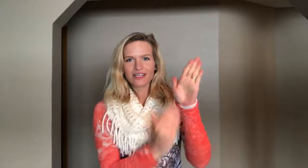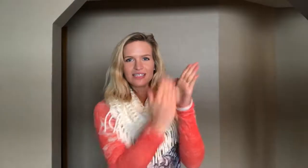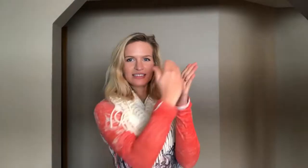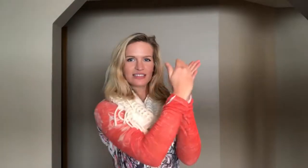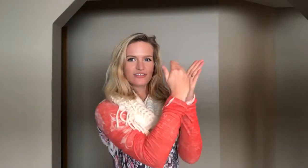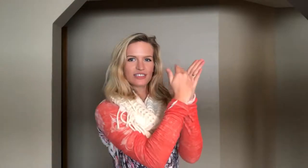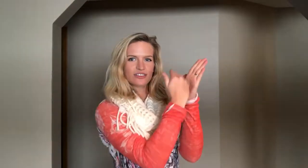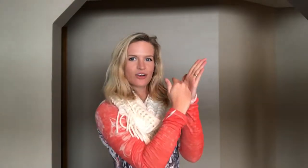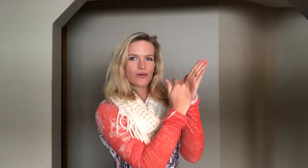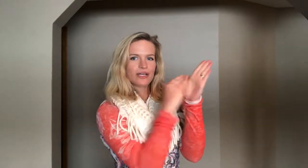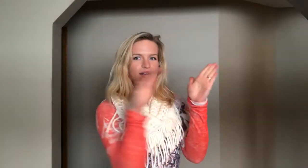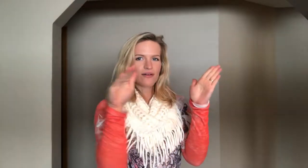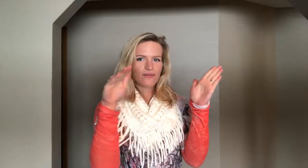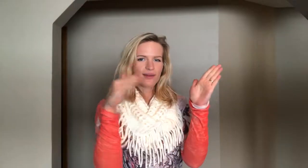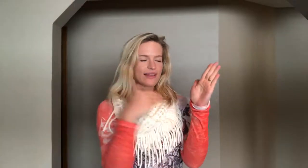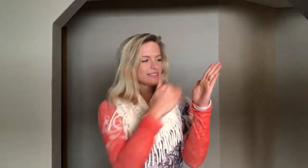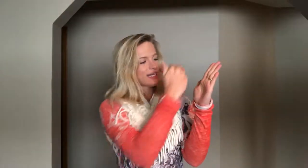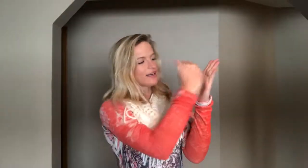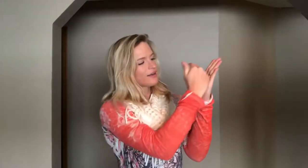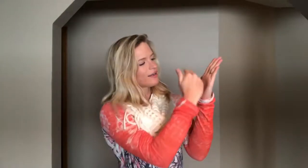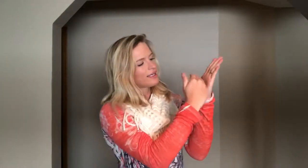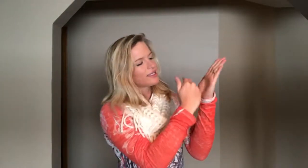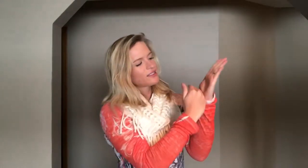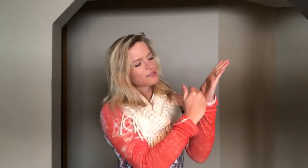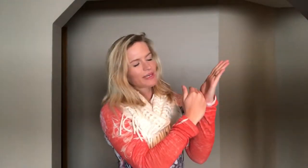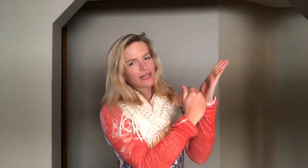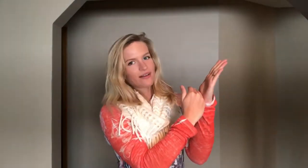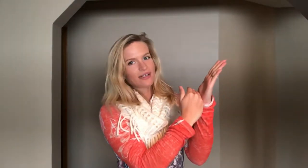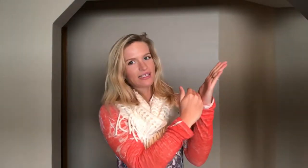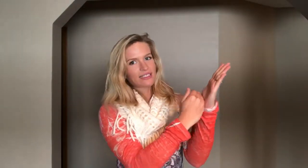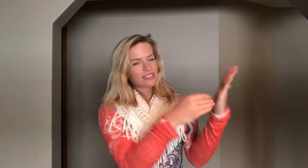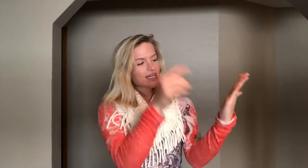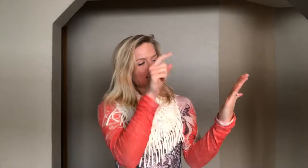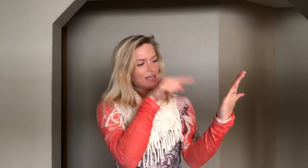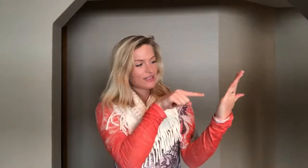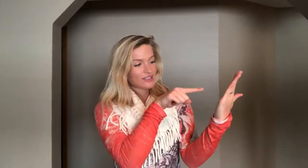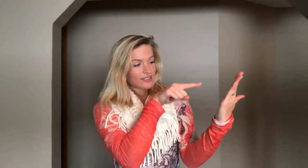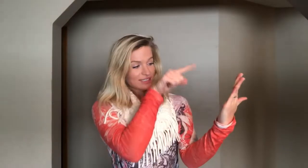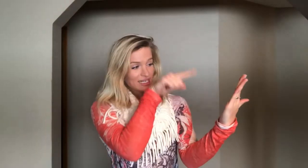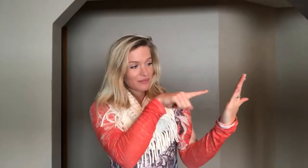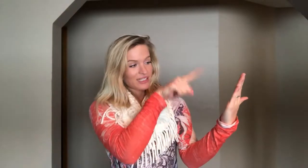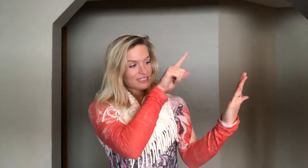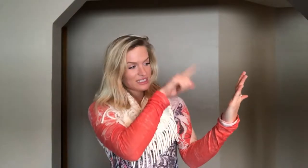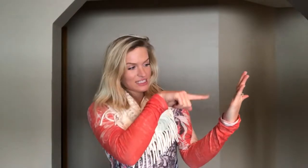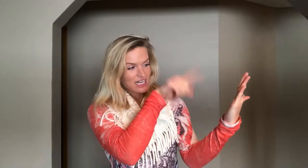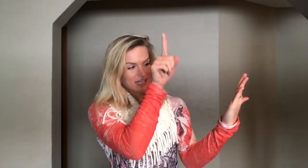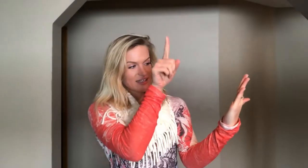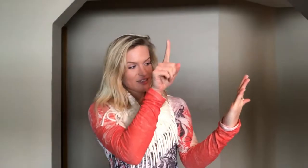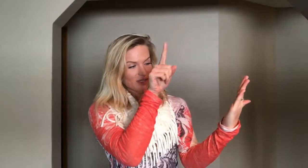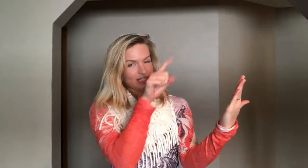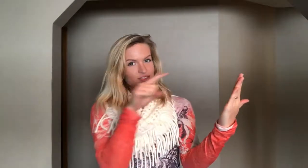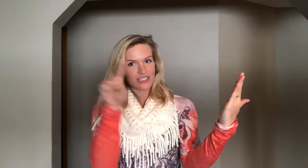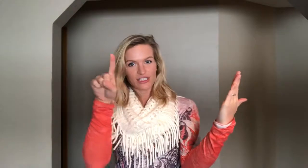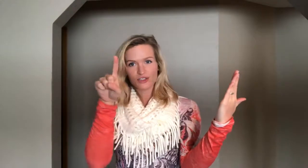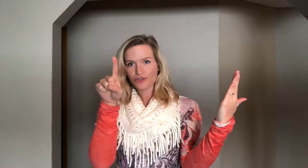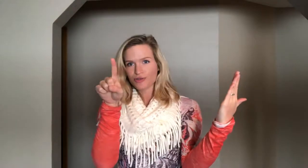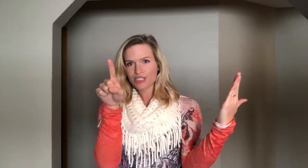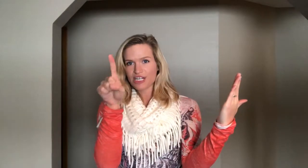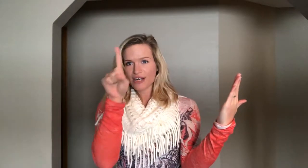list and you just show it with this hand. He's making a list and your same list he's checking it twice. So I just drew a check